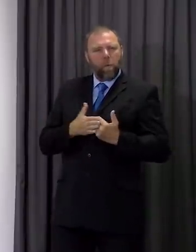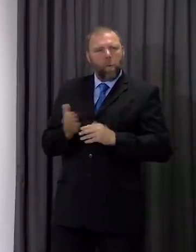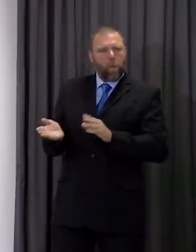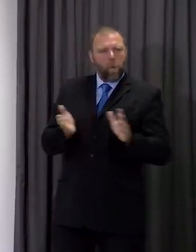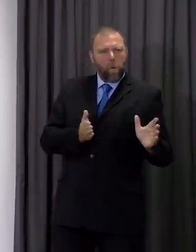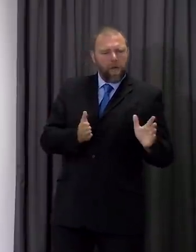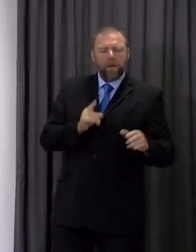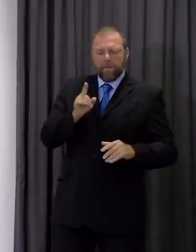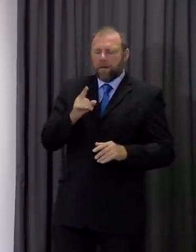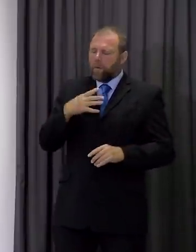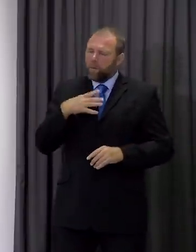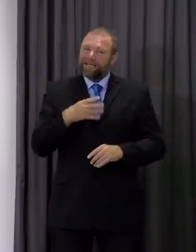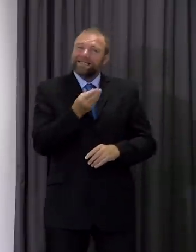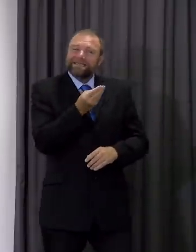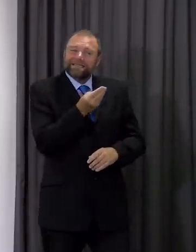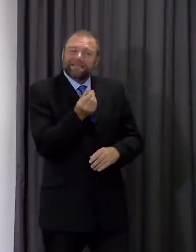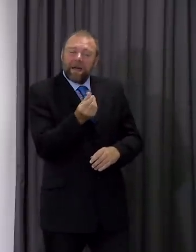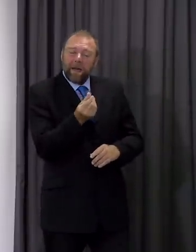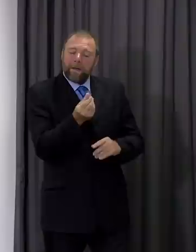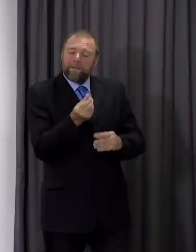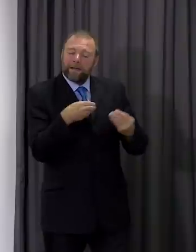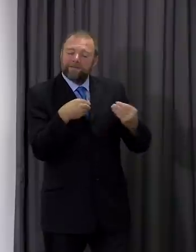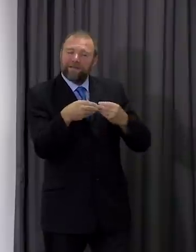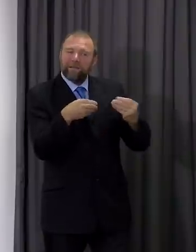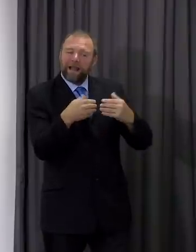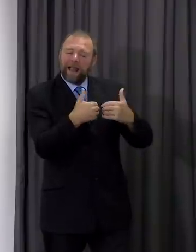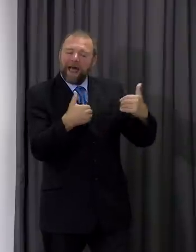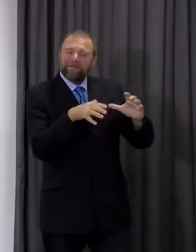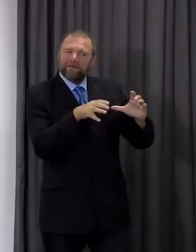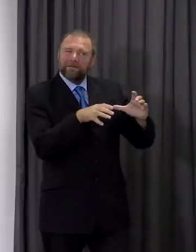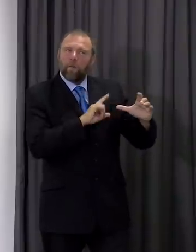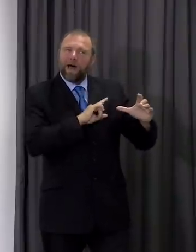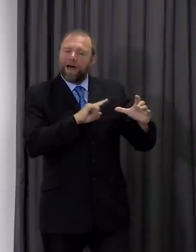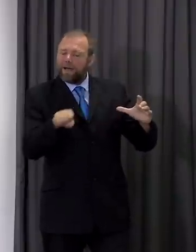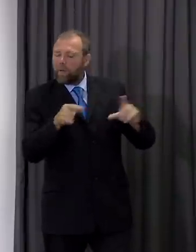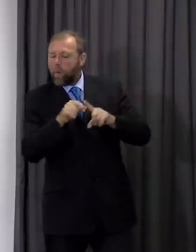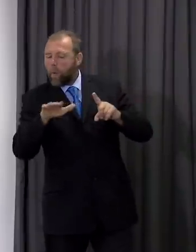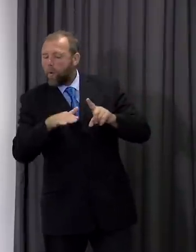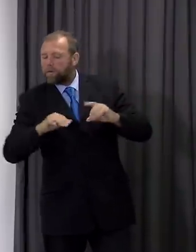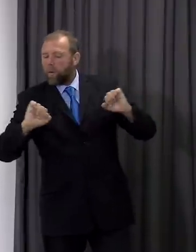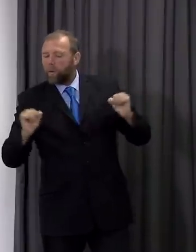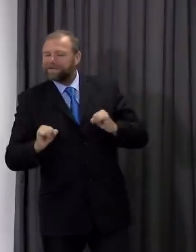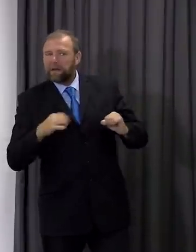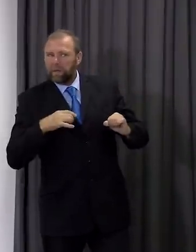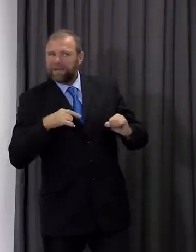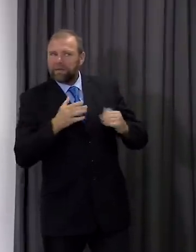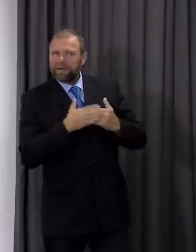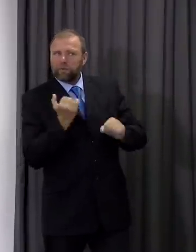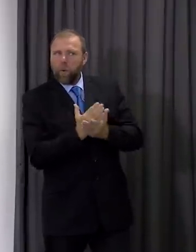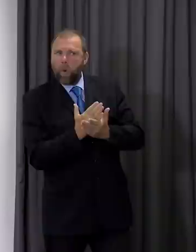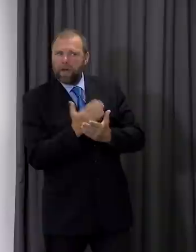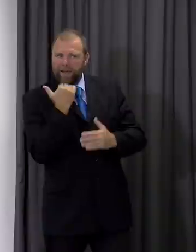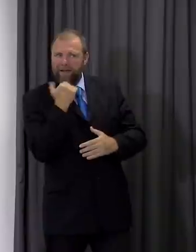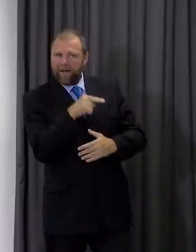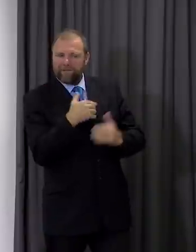of that capacity protected for the autumn and the winter, and you'll know we're investing in more staff to make sure we can turn around more tests within the